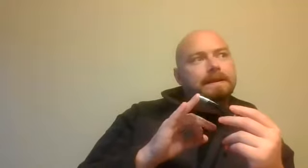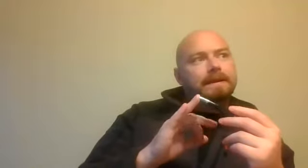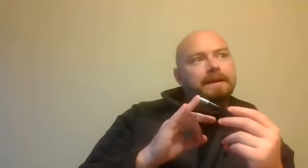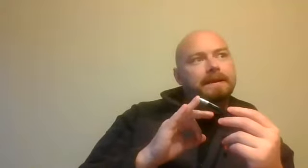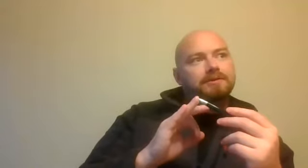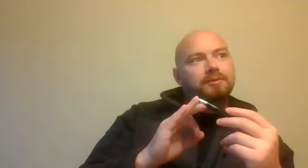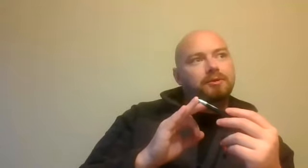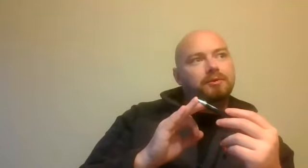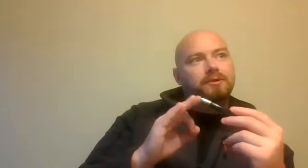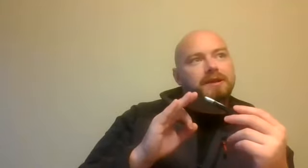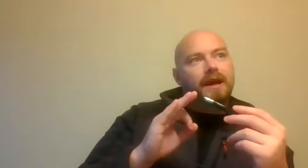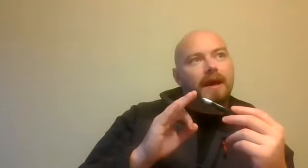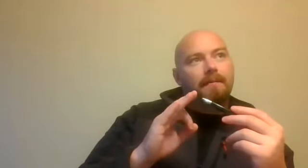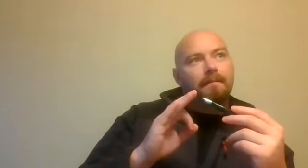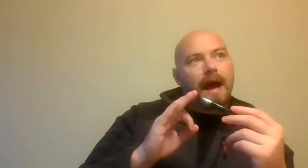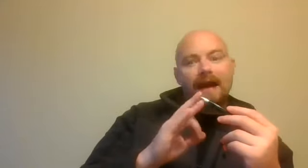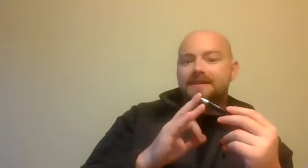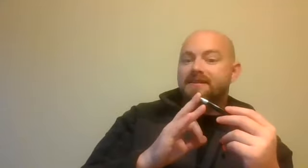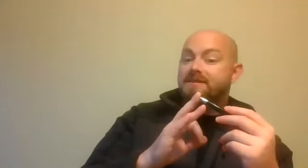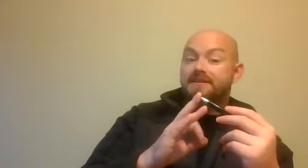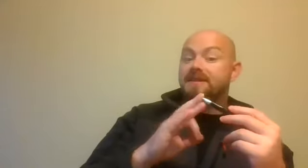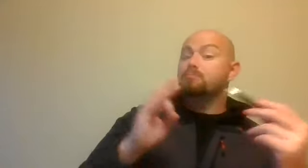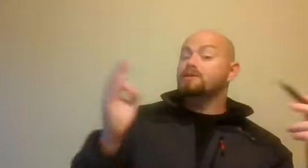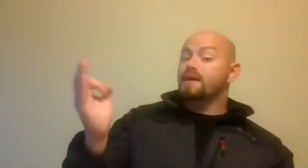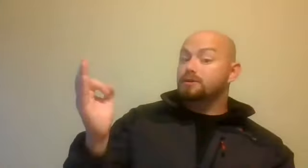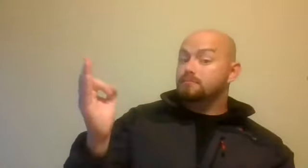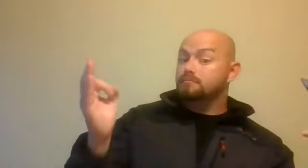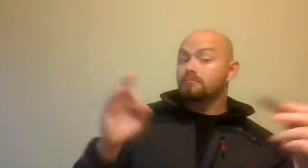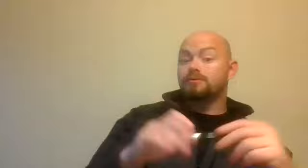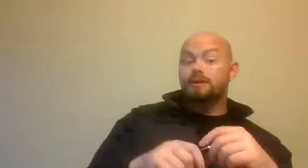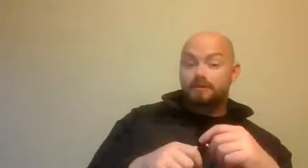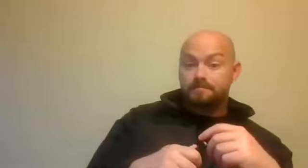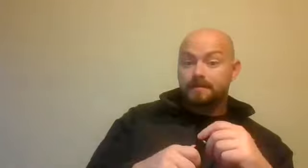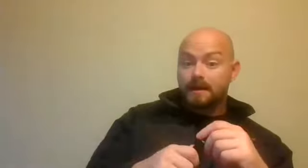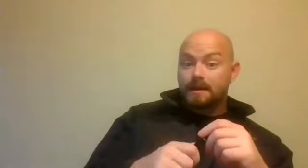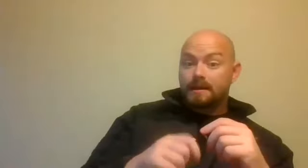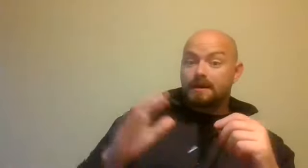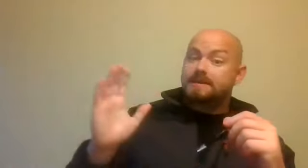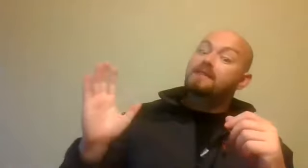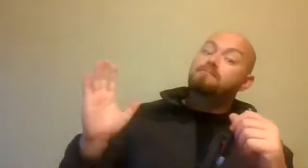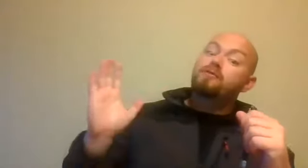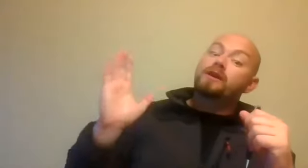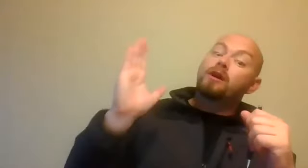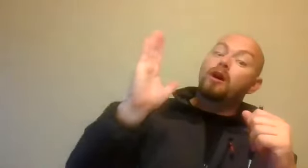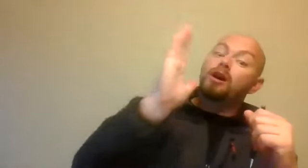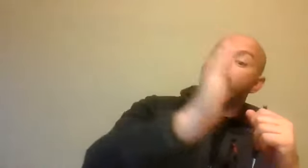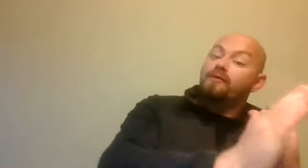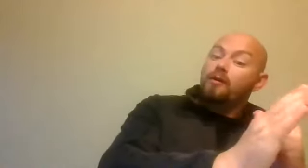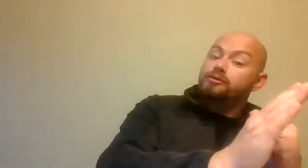Then we have some other good ones. Accidents and scene preservation procedures. Instead of moving all the way forward,